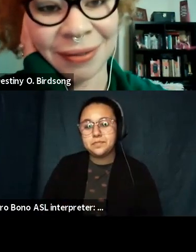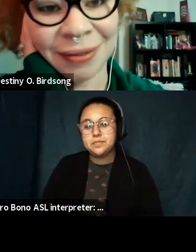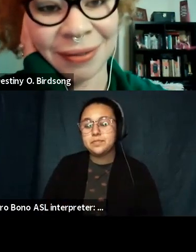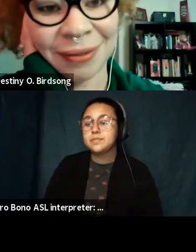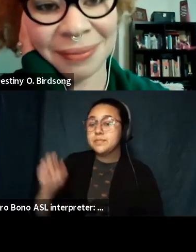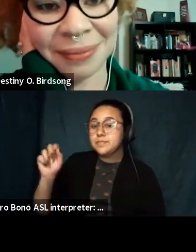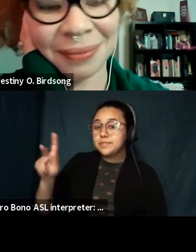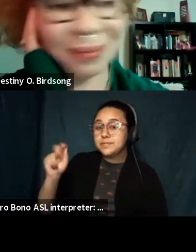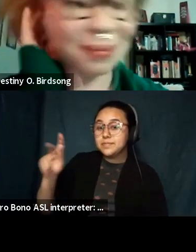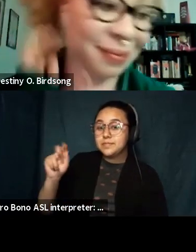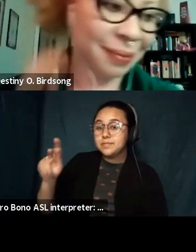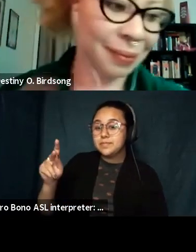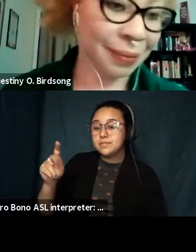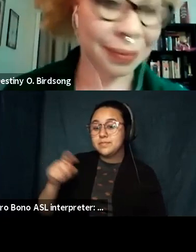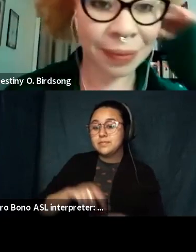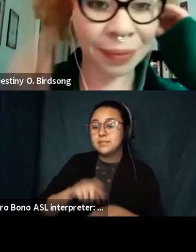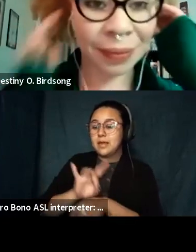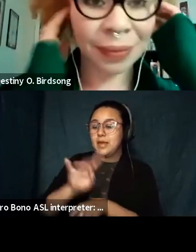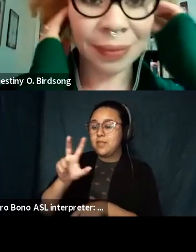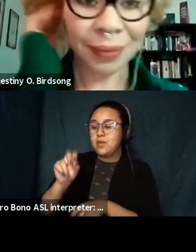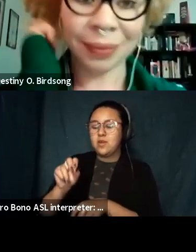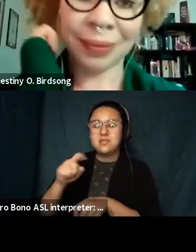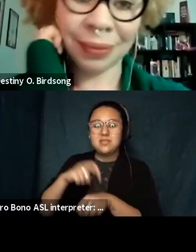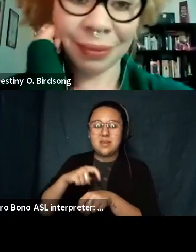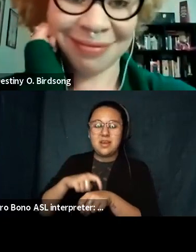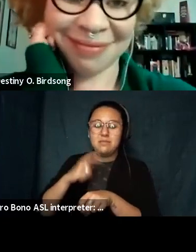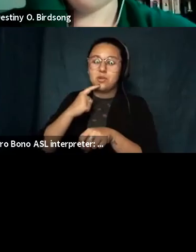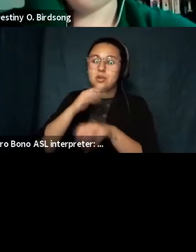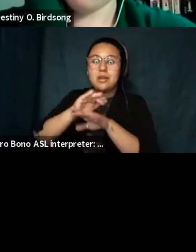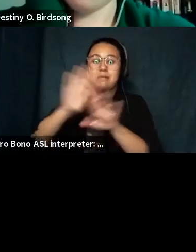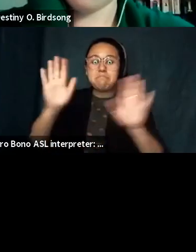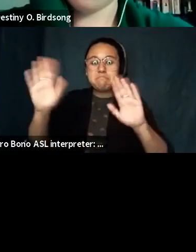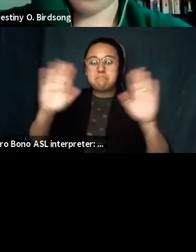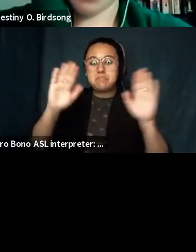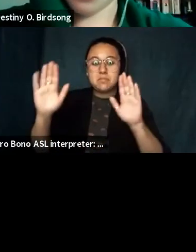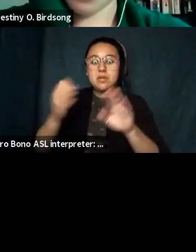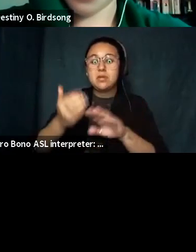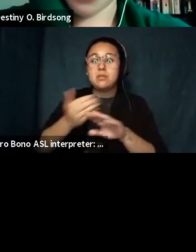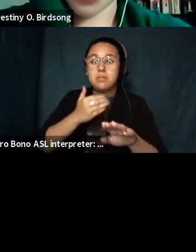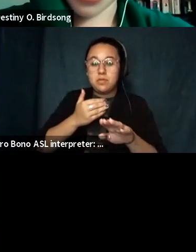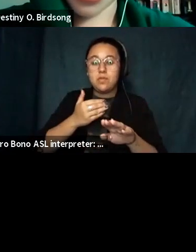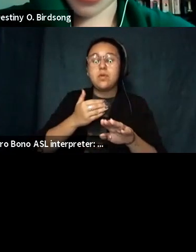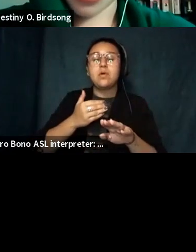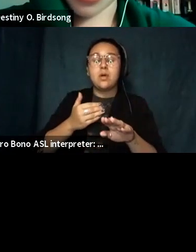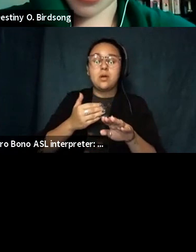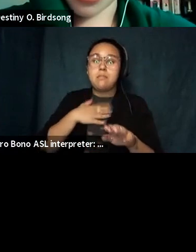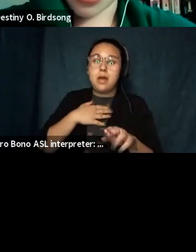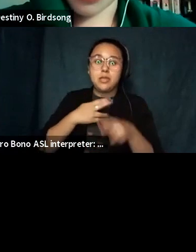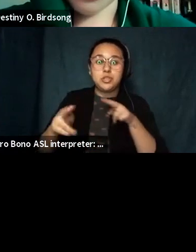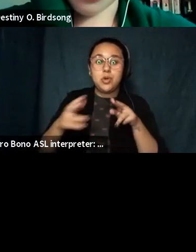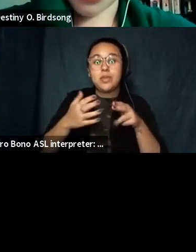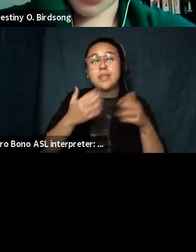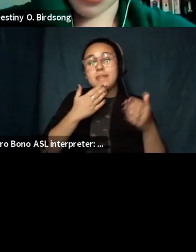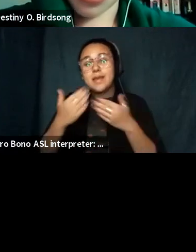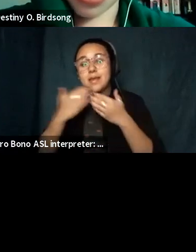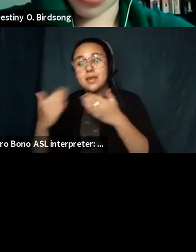okay so it is 8 30 in time for us to say good night um before i launch into my quick thank yous i just want to say that if you'd